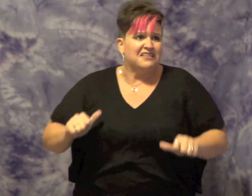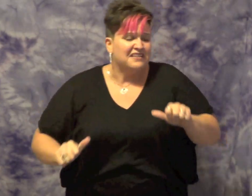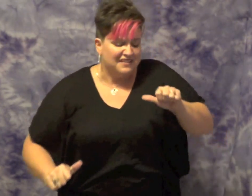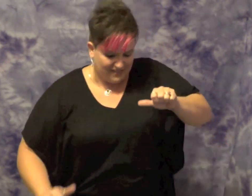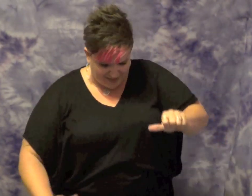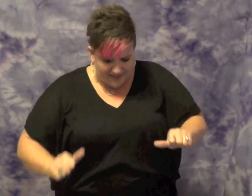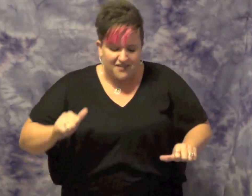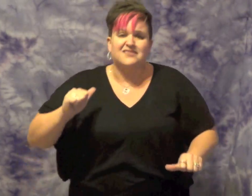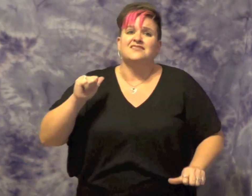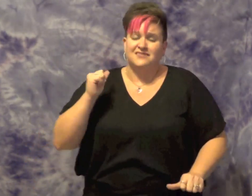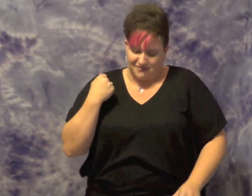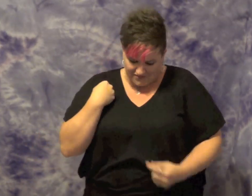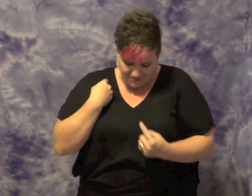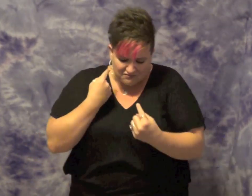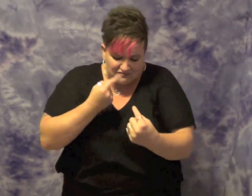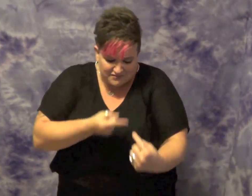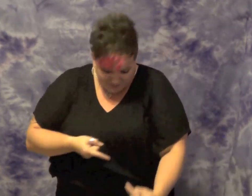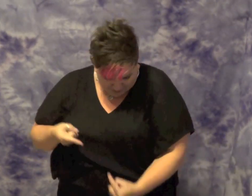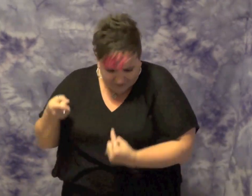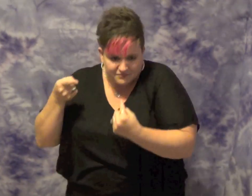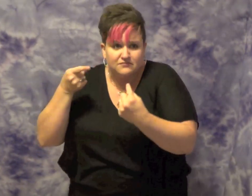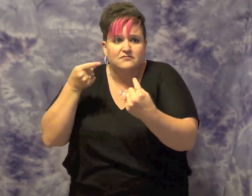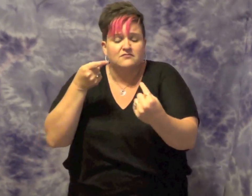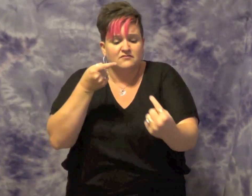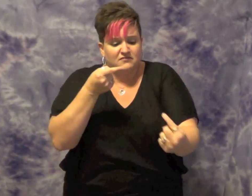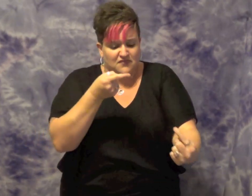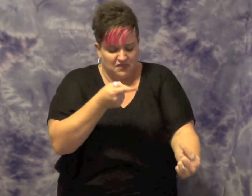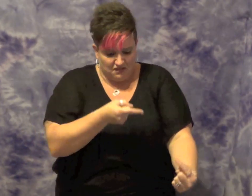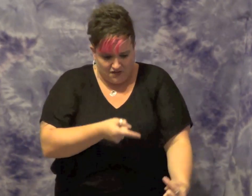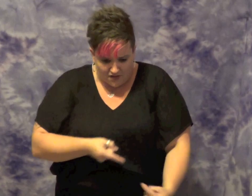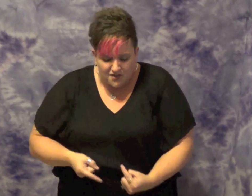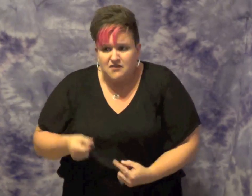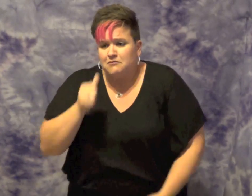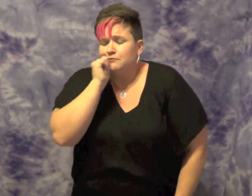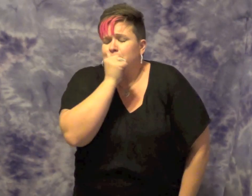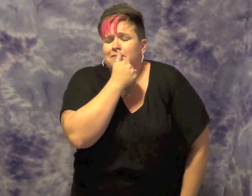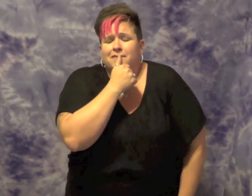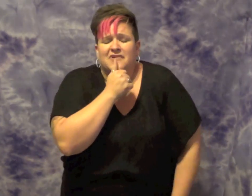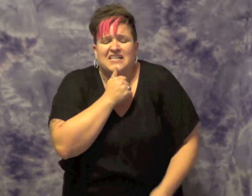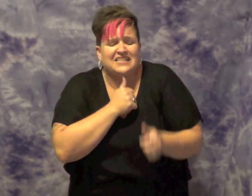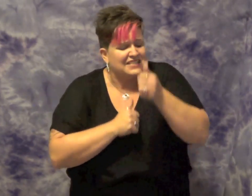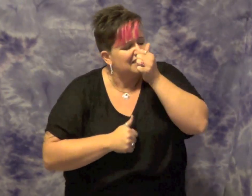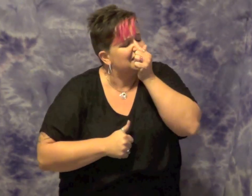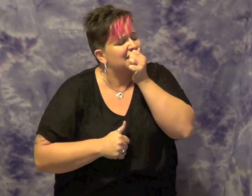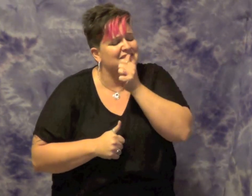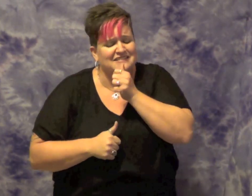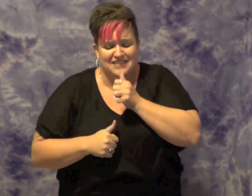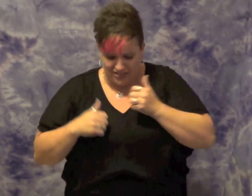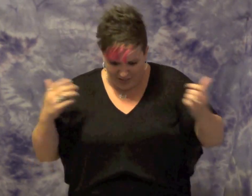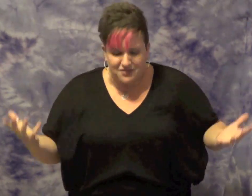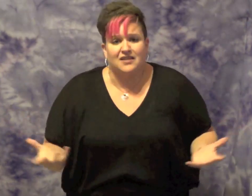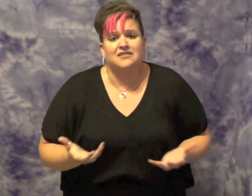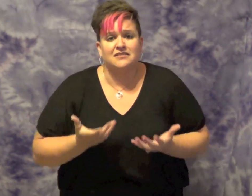out. I'm out of here today.